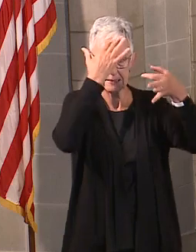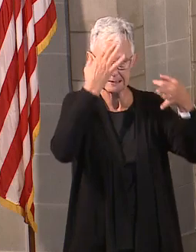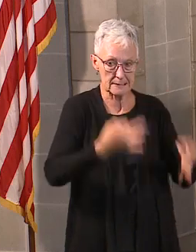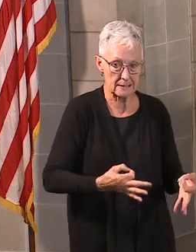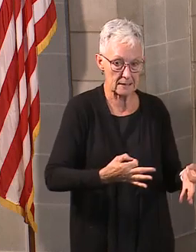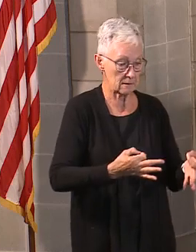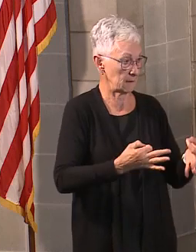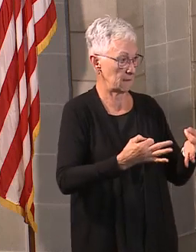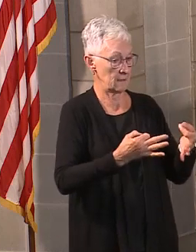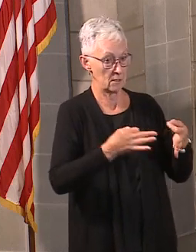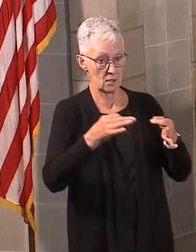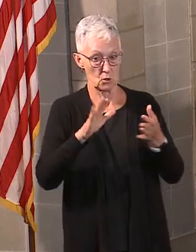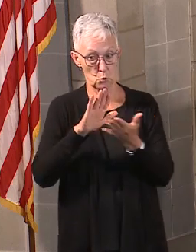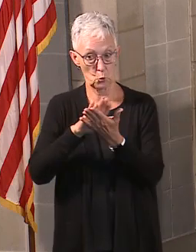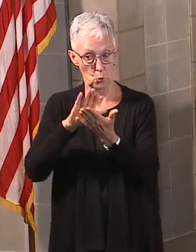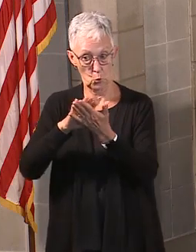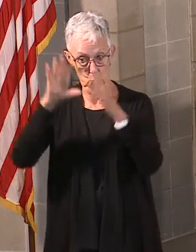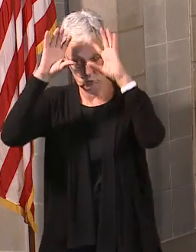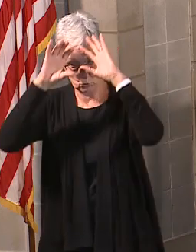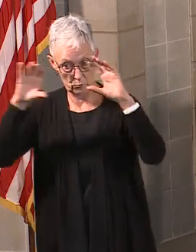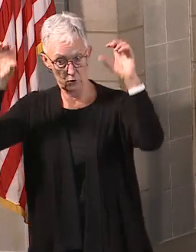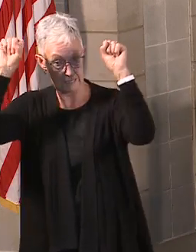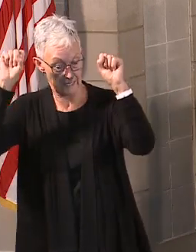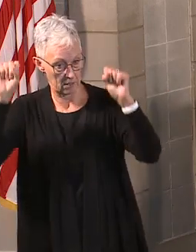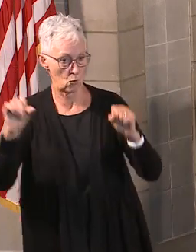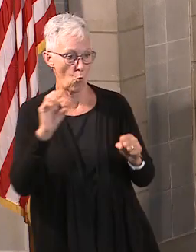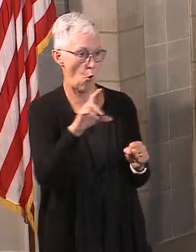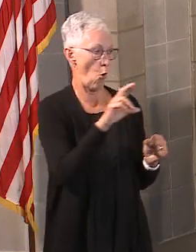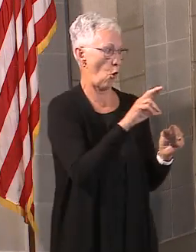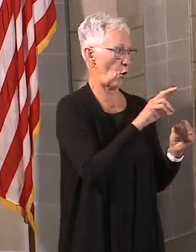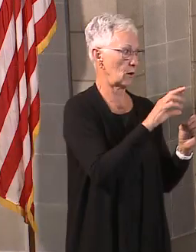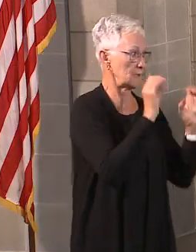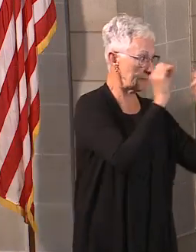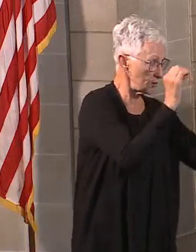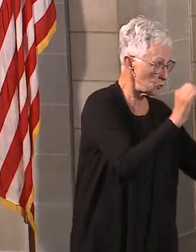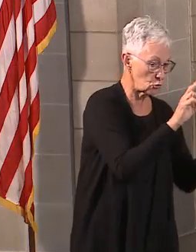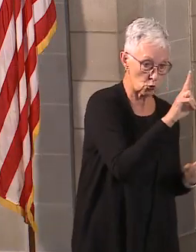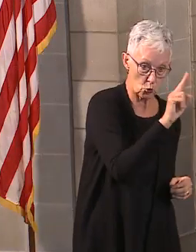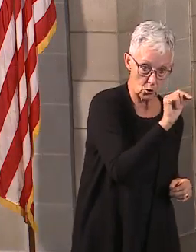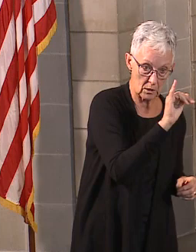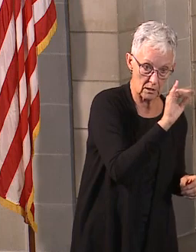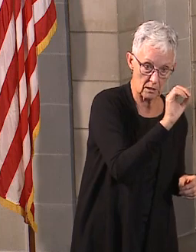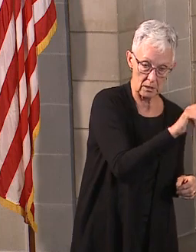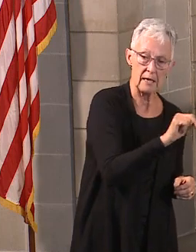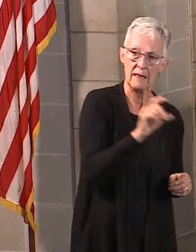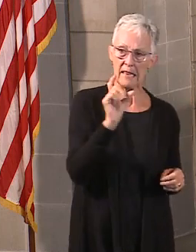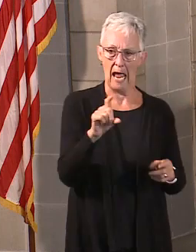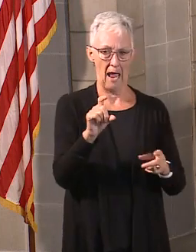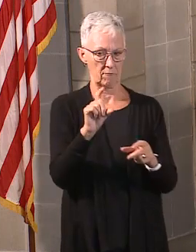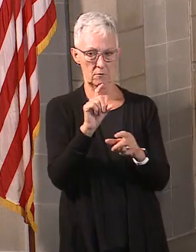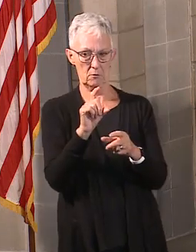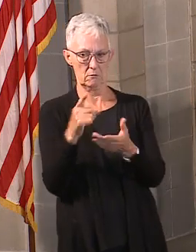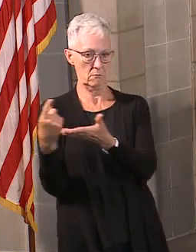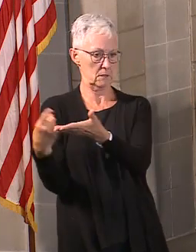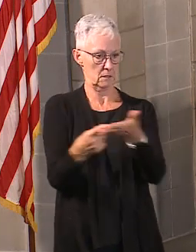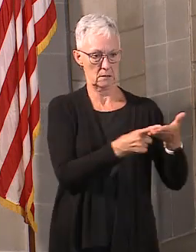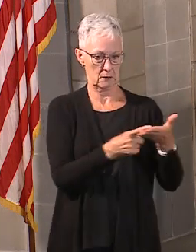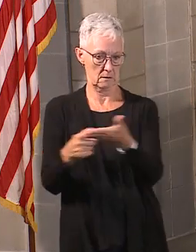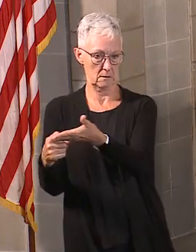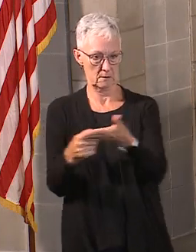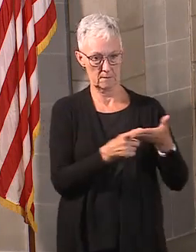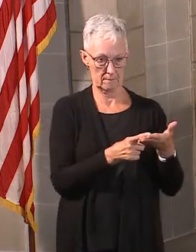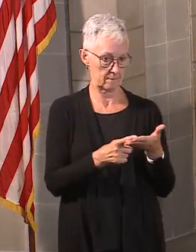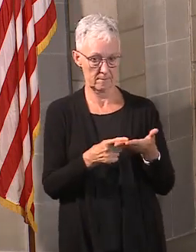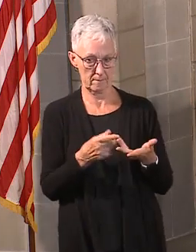union and so forth, to be able to work out some of those conditions for having people back. Again, if you're, and again, I don't want to speak for